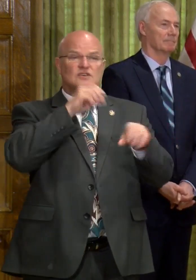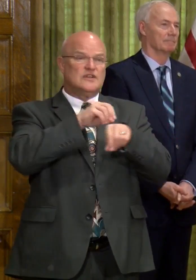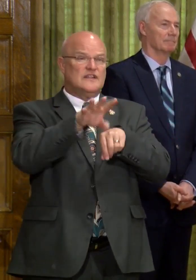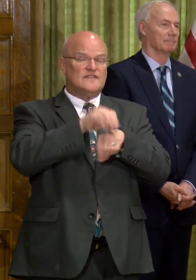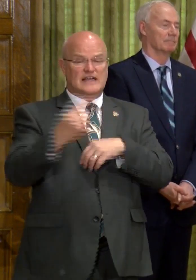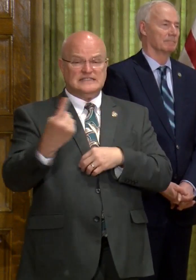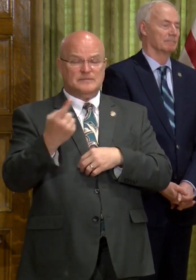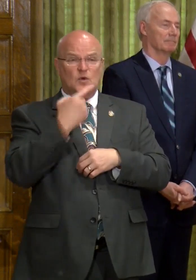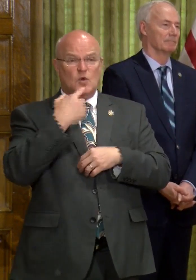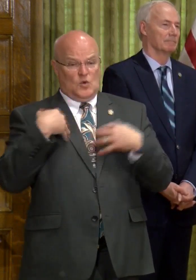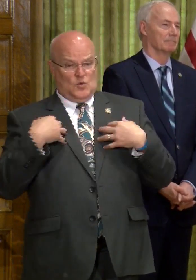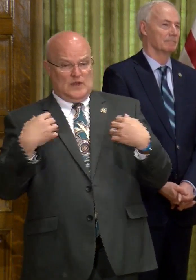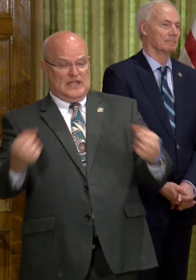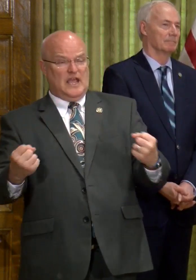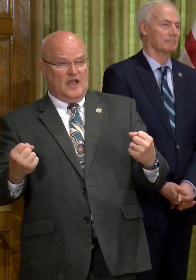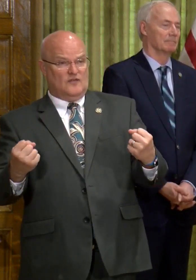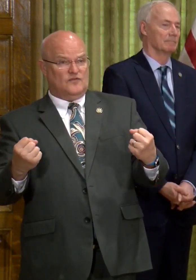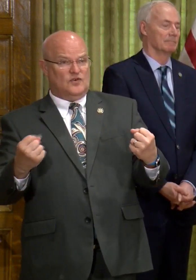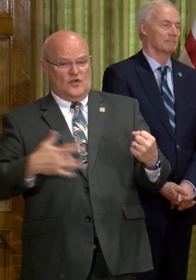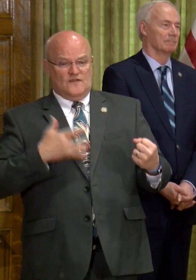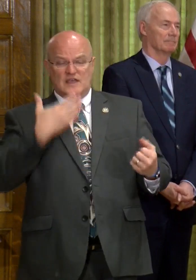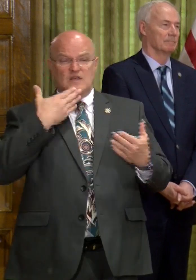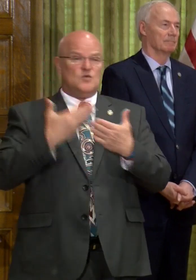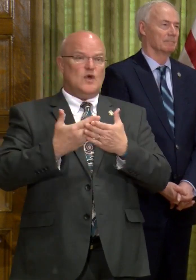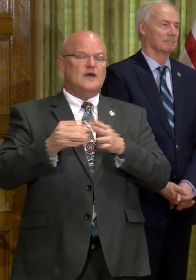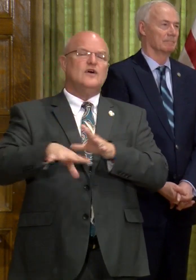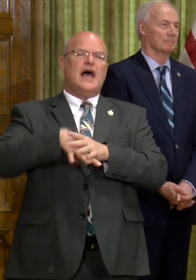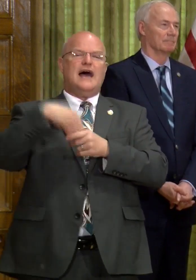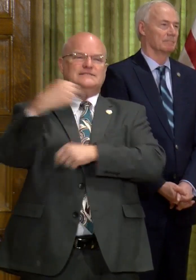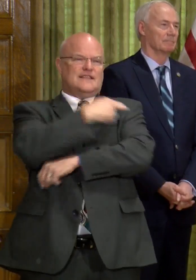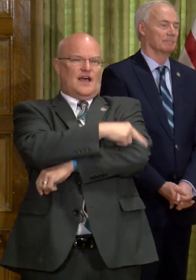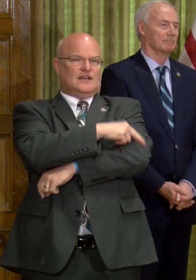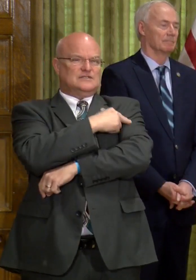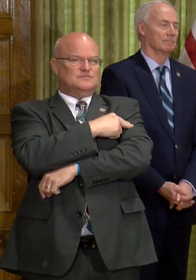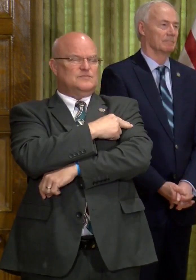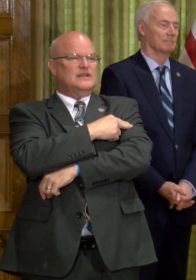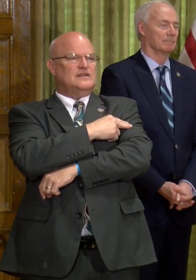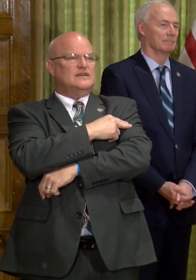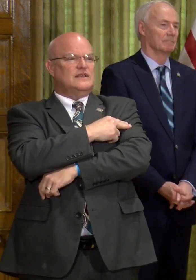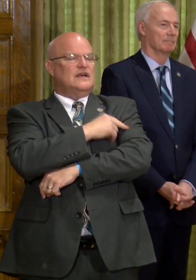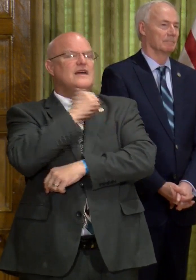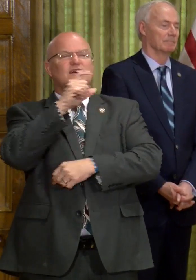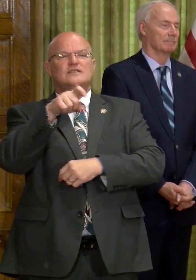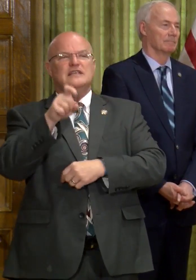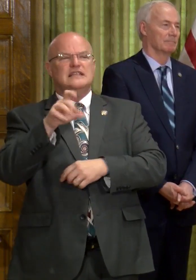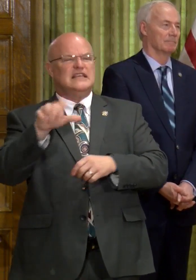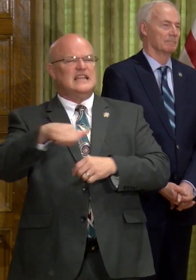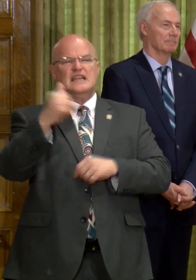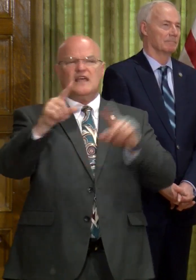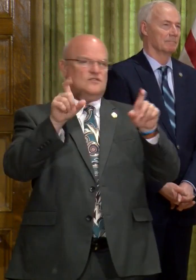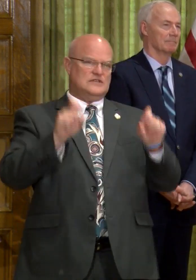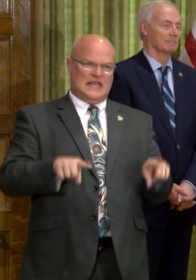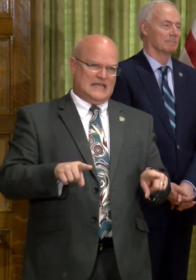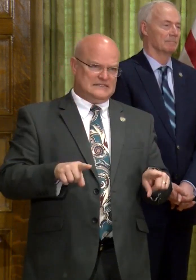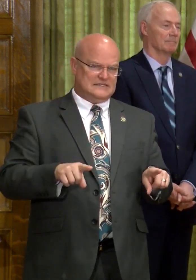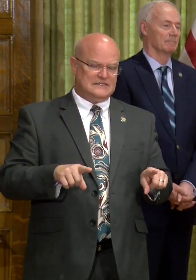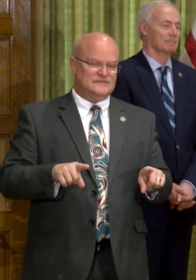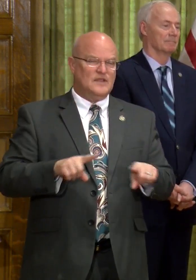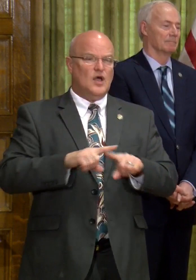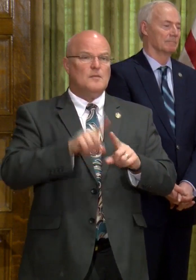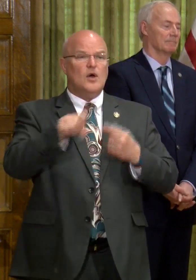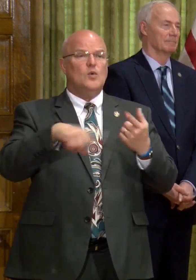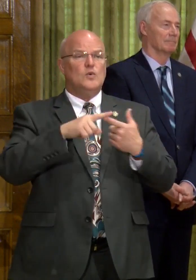advise someone who's recovered and who's feeling well. They're outside of a hospital setting. Uh, they don't need to get another test. Uh,